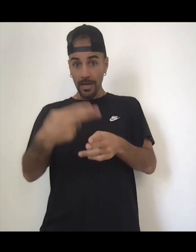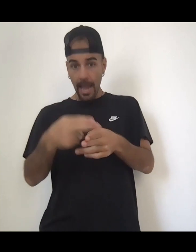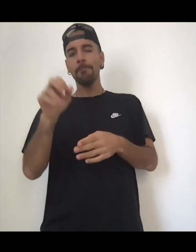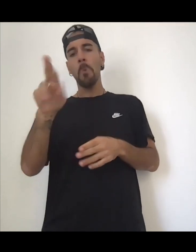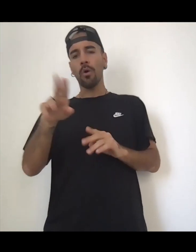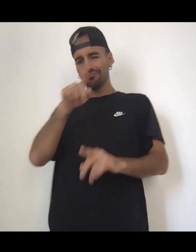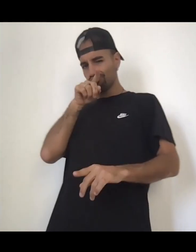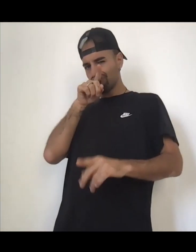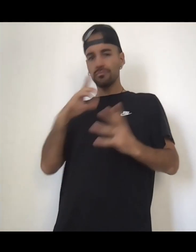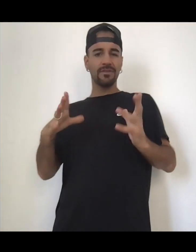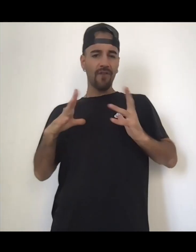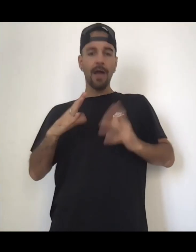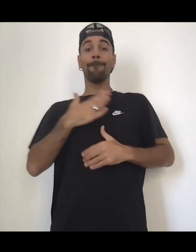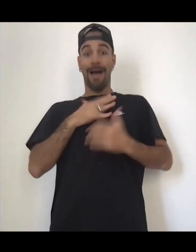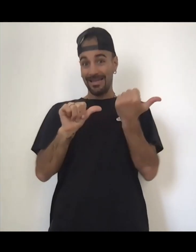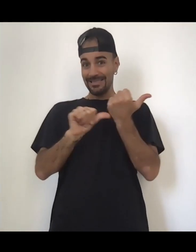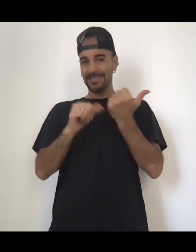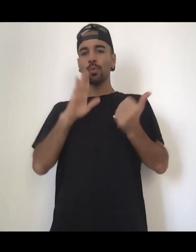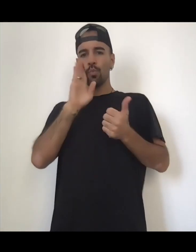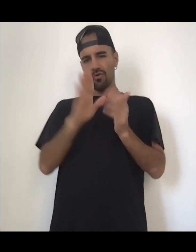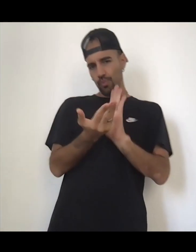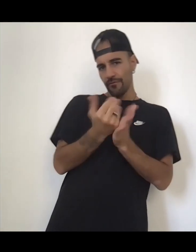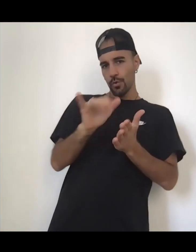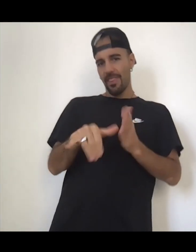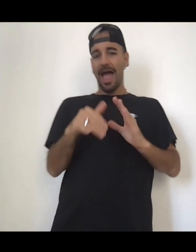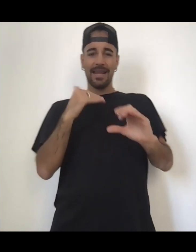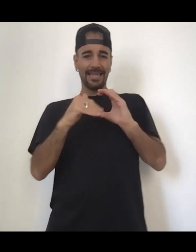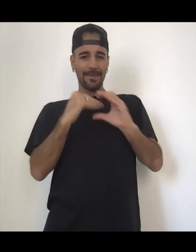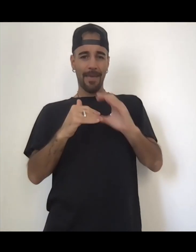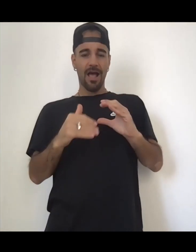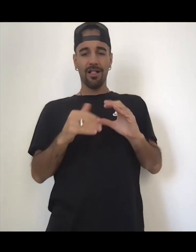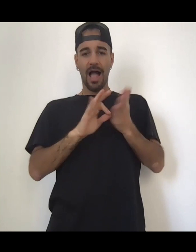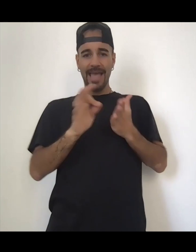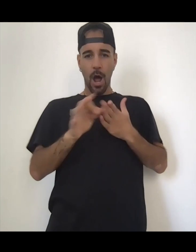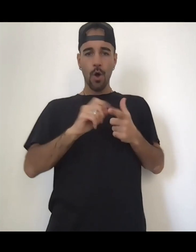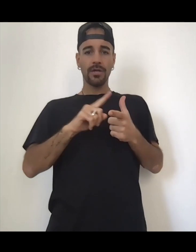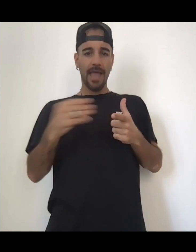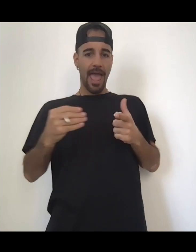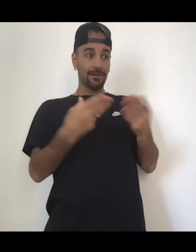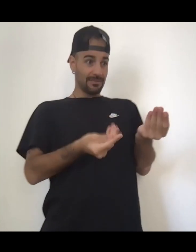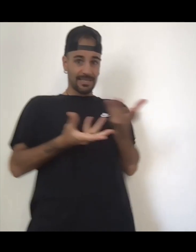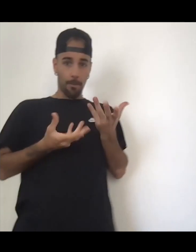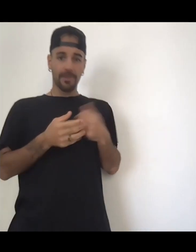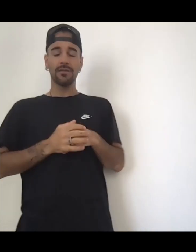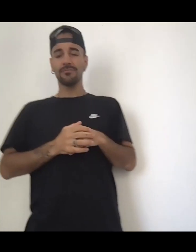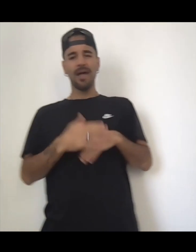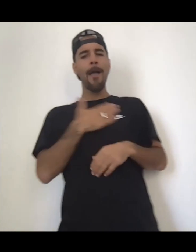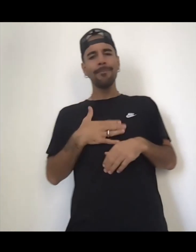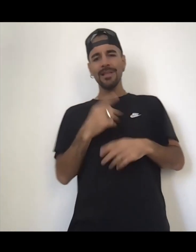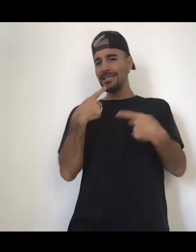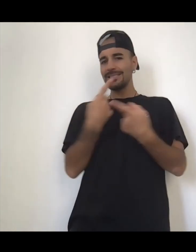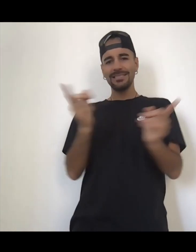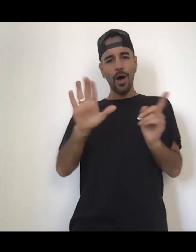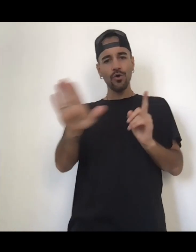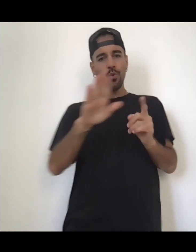or put um your name and if you want you can put your sign and yeah just ask a question tell people about this podcast it's